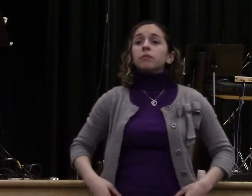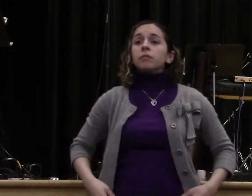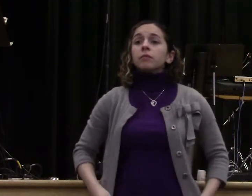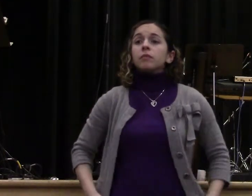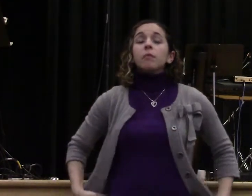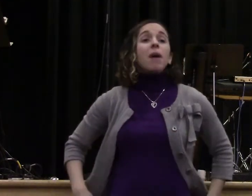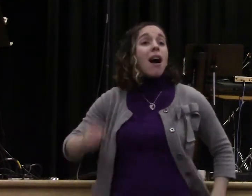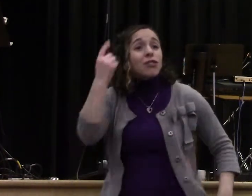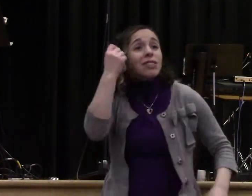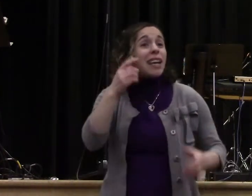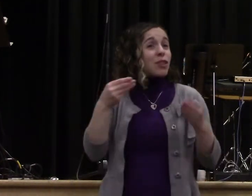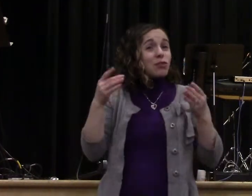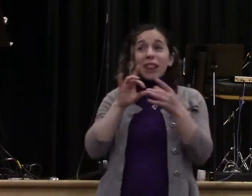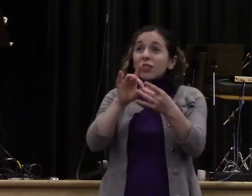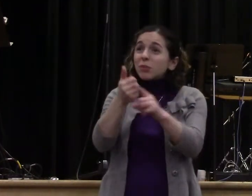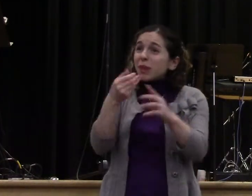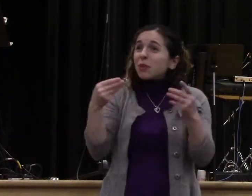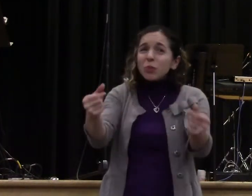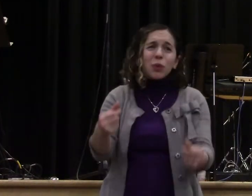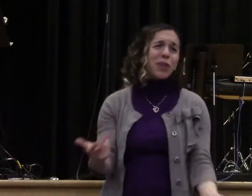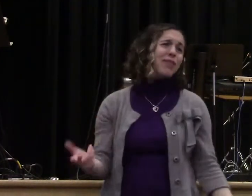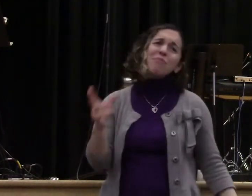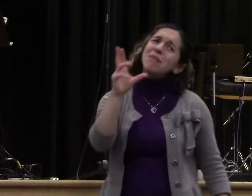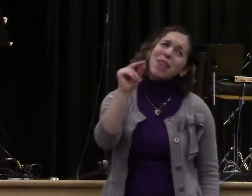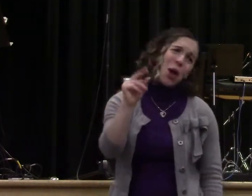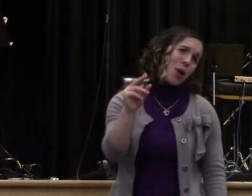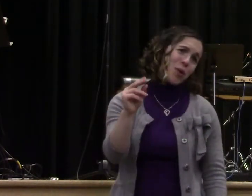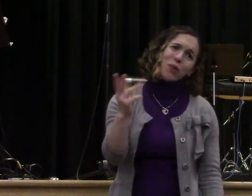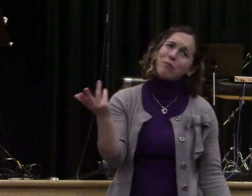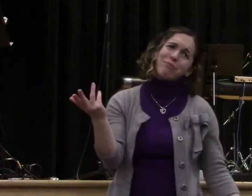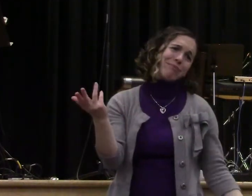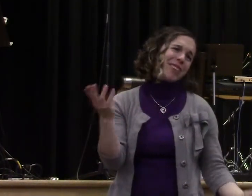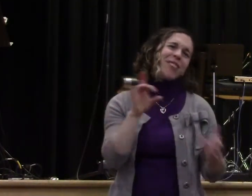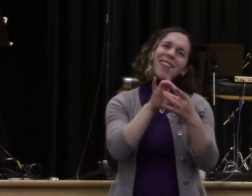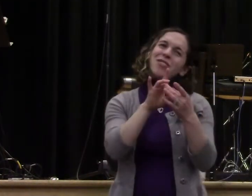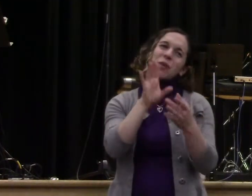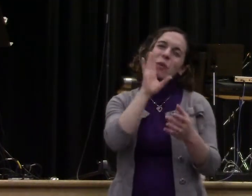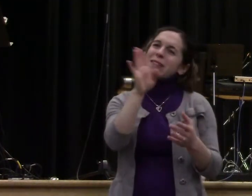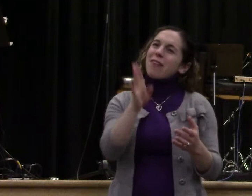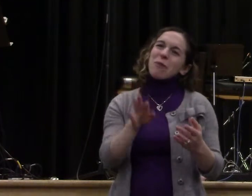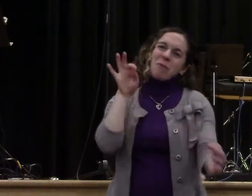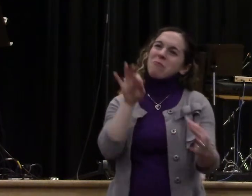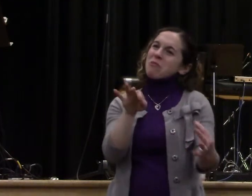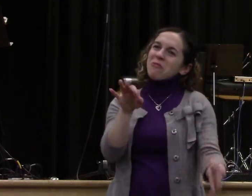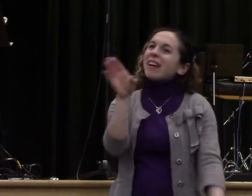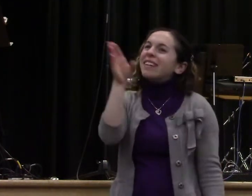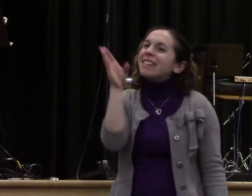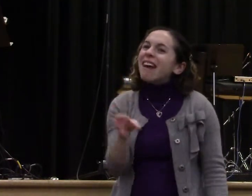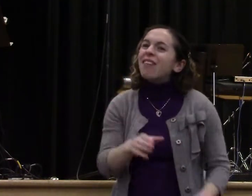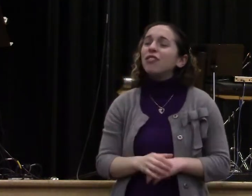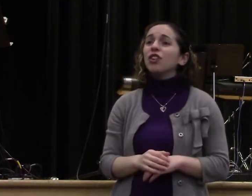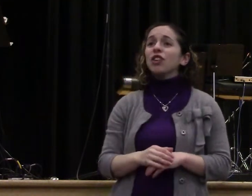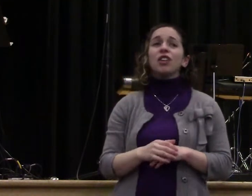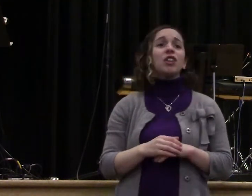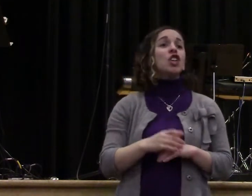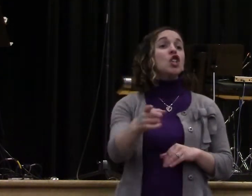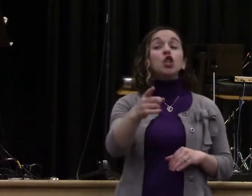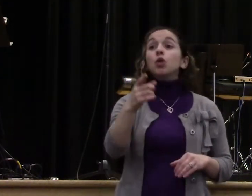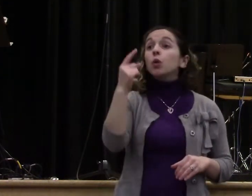being close to people. You can think that you can put up these walls to protect yourself. You can think that you'll be doing fine. You can still love